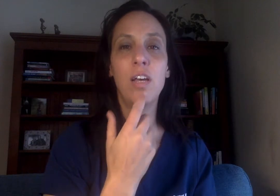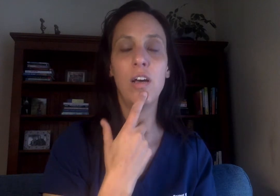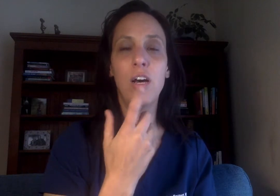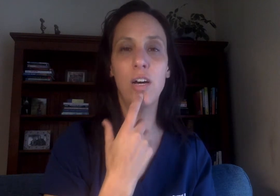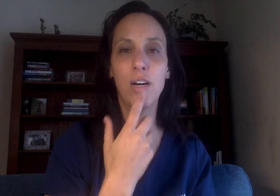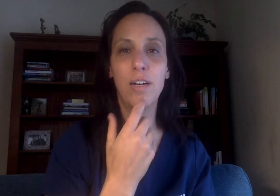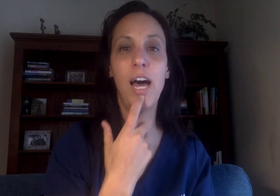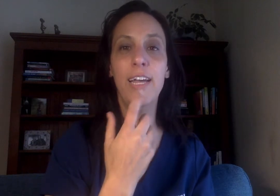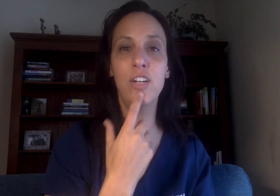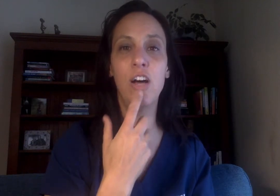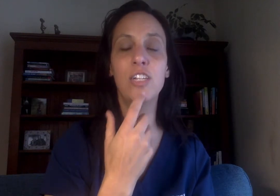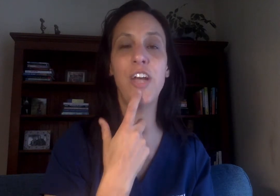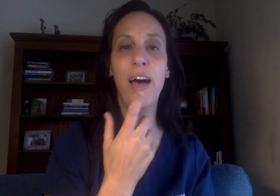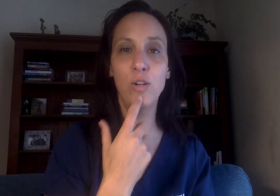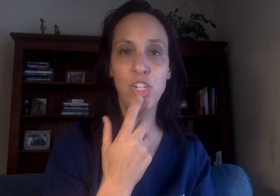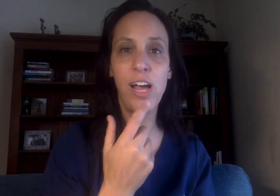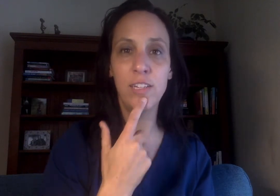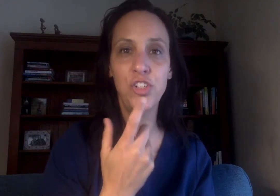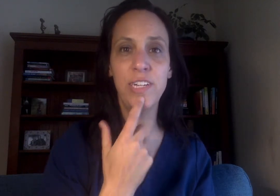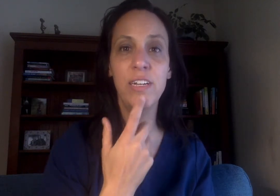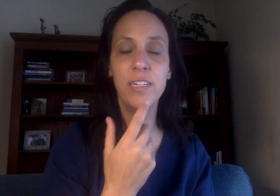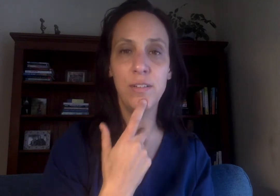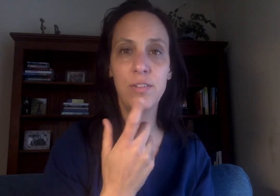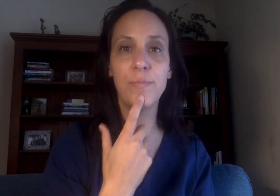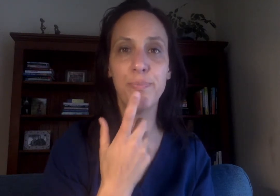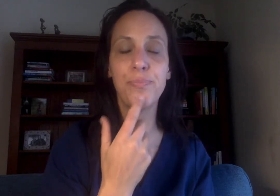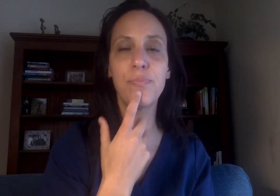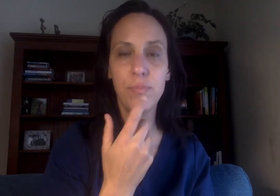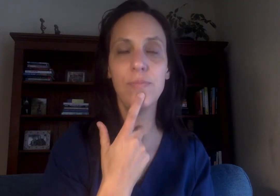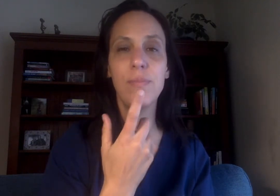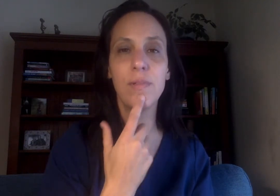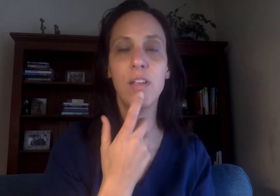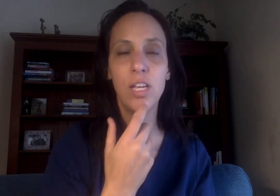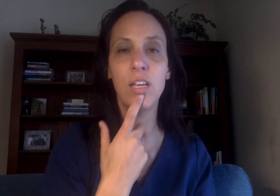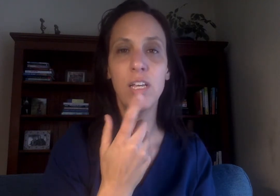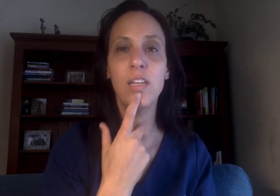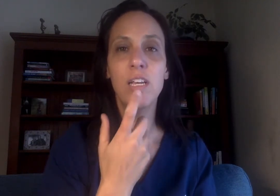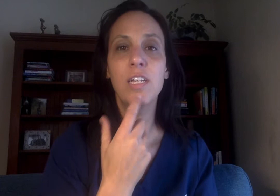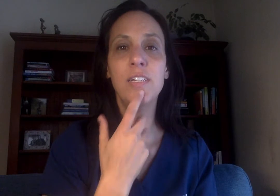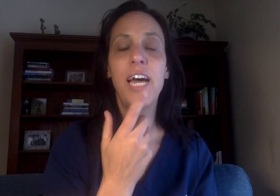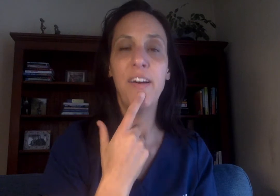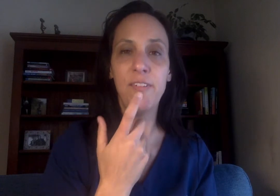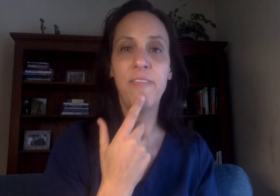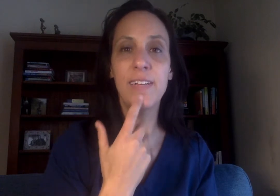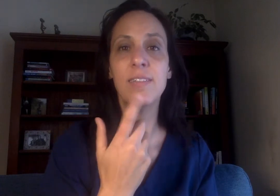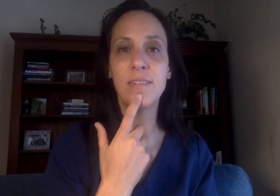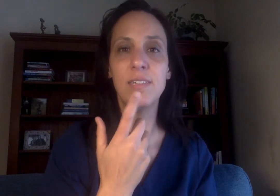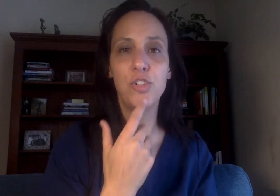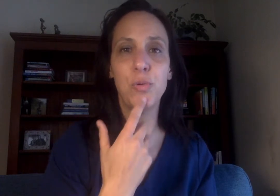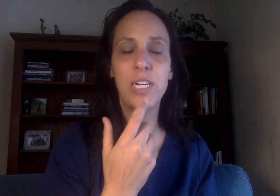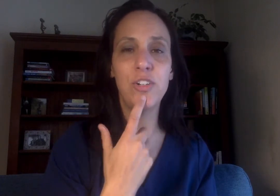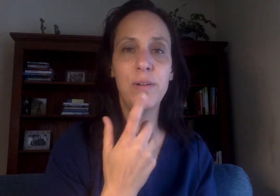I acknowledge how challenging it is to have to face this situation.